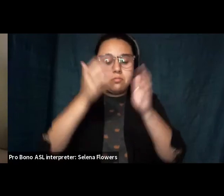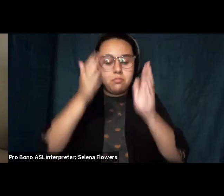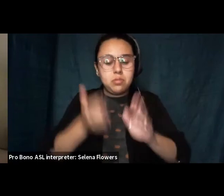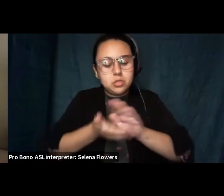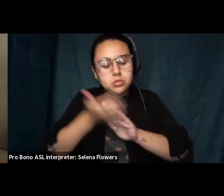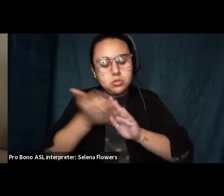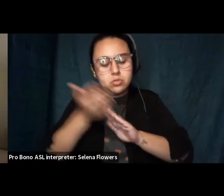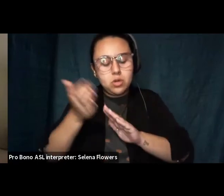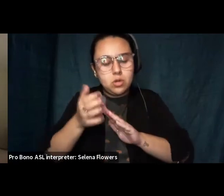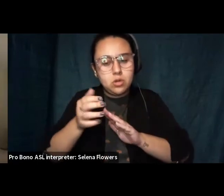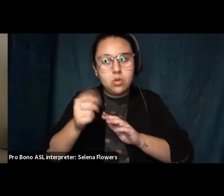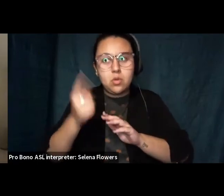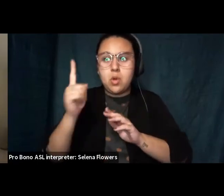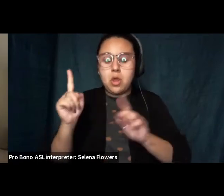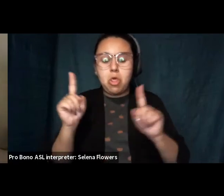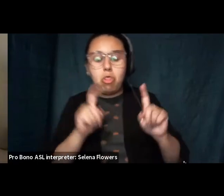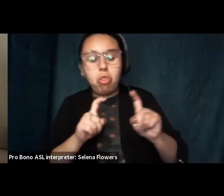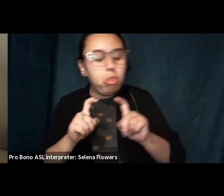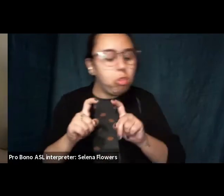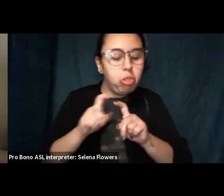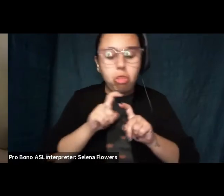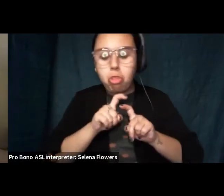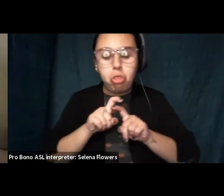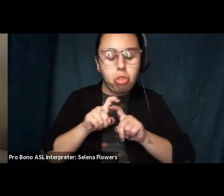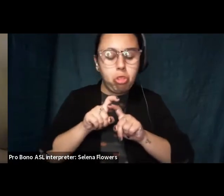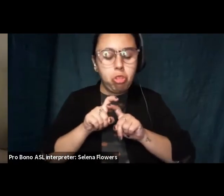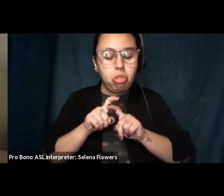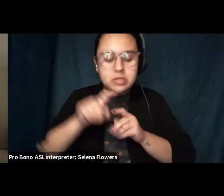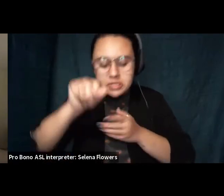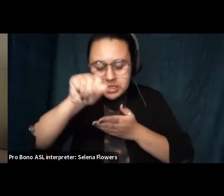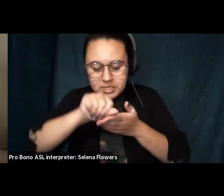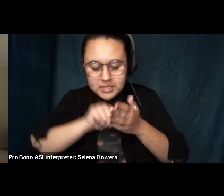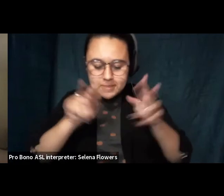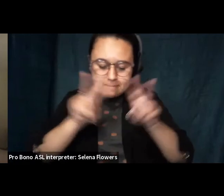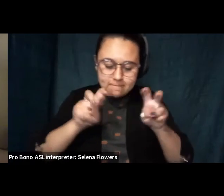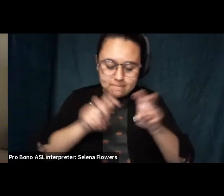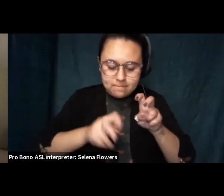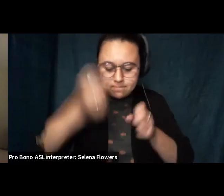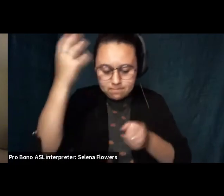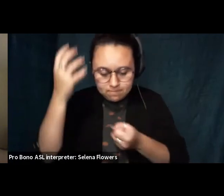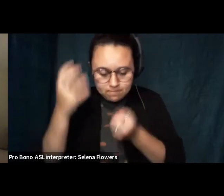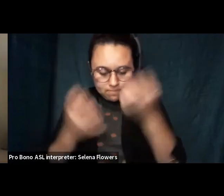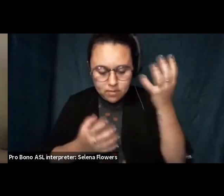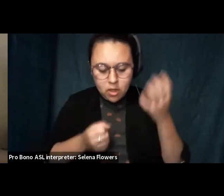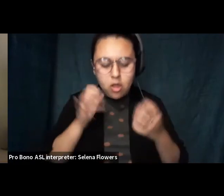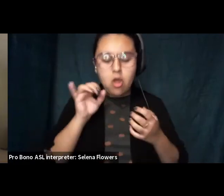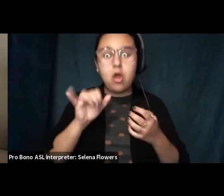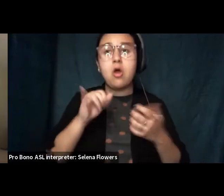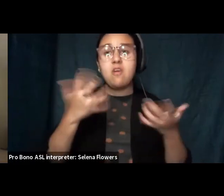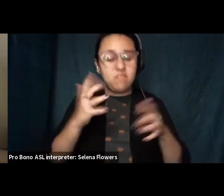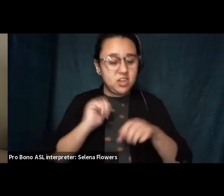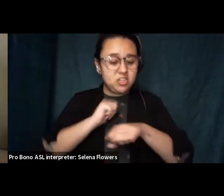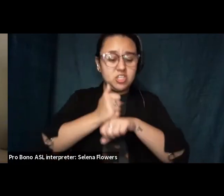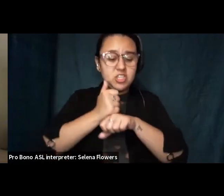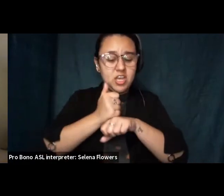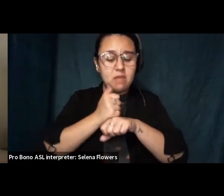bent over another and forgot himself thought look what's done can be undone and redone better